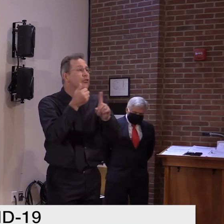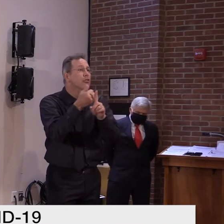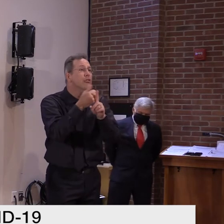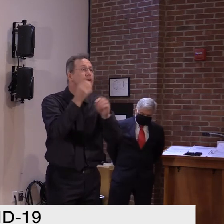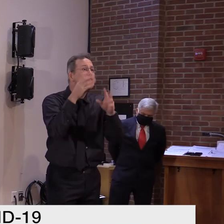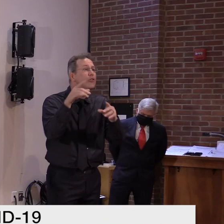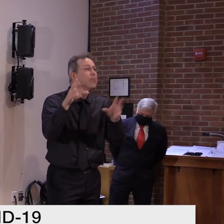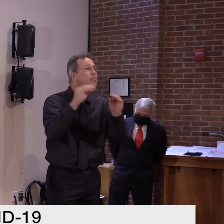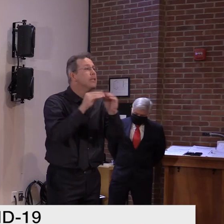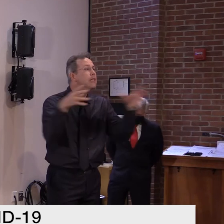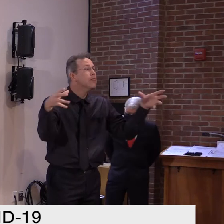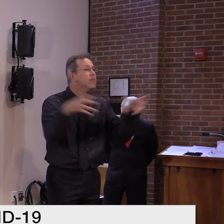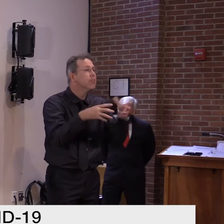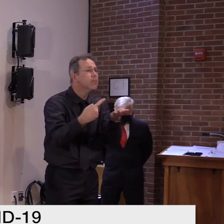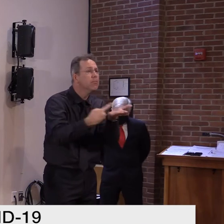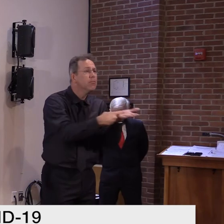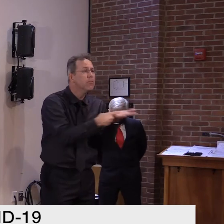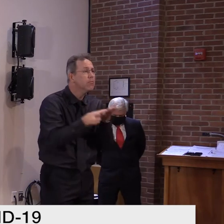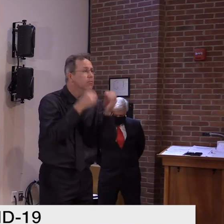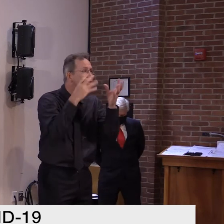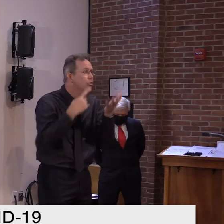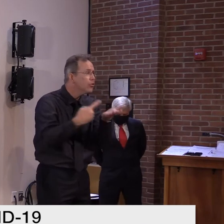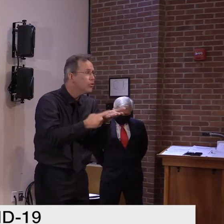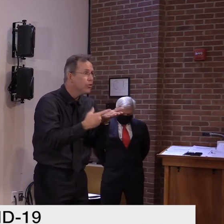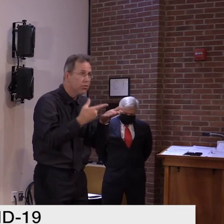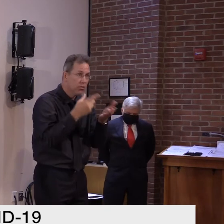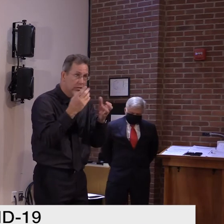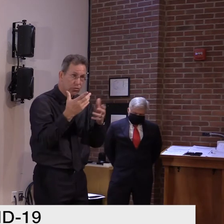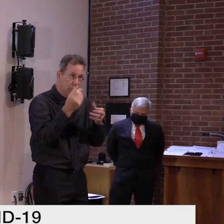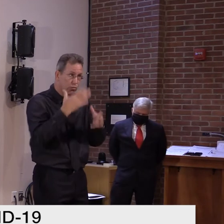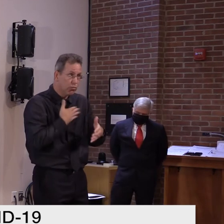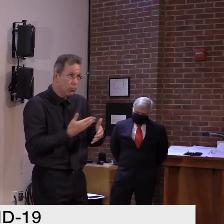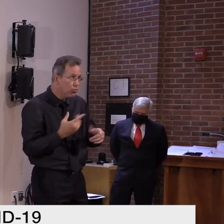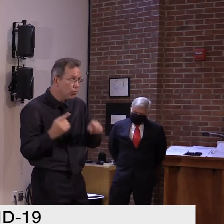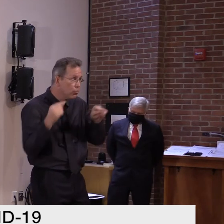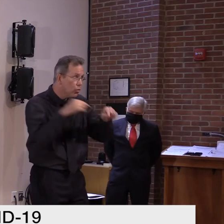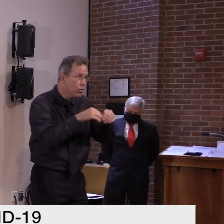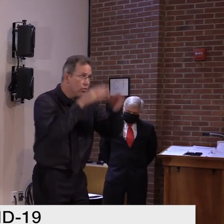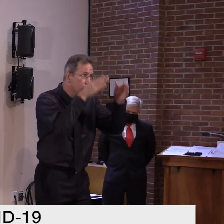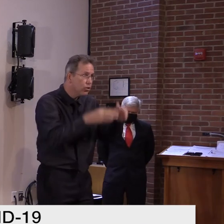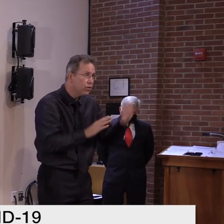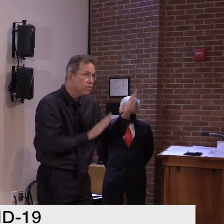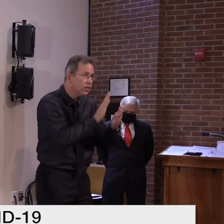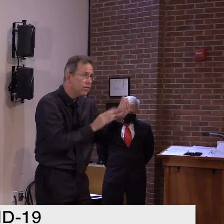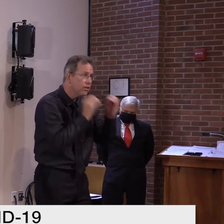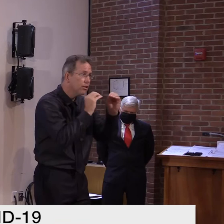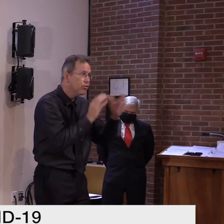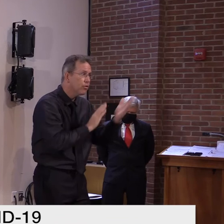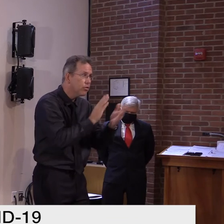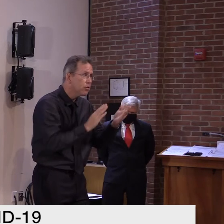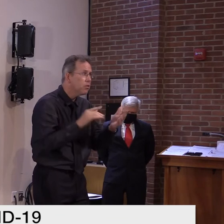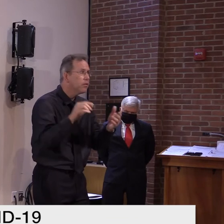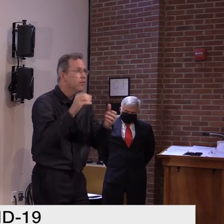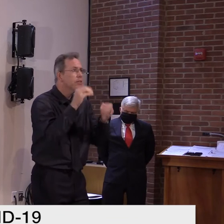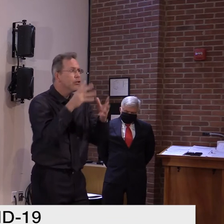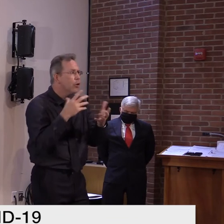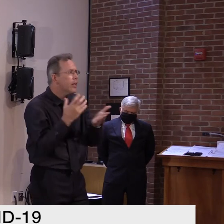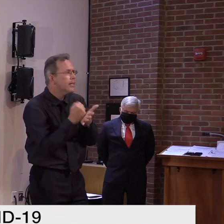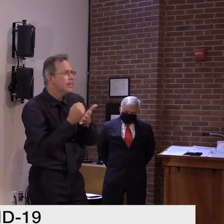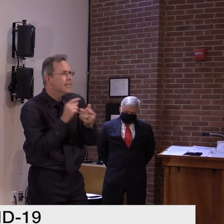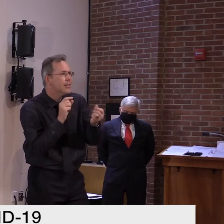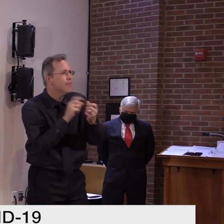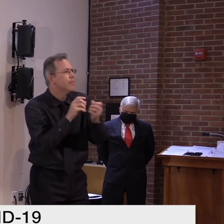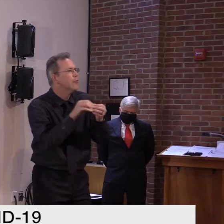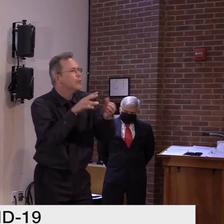back inside their buildings. We just want to make sure that even when they're in the buildings that they're taking advantage of any remote technology to hold